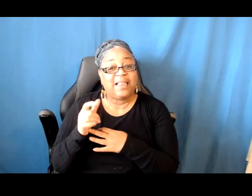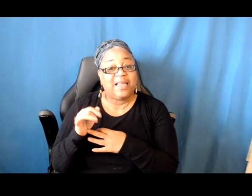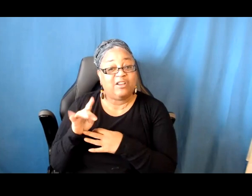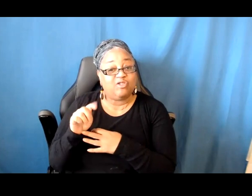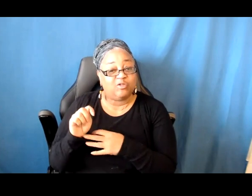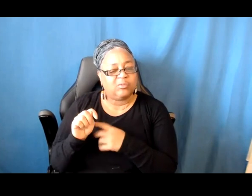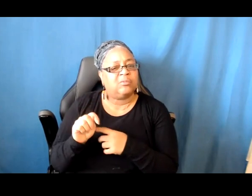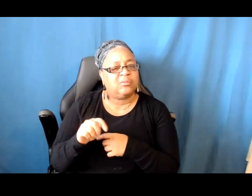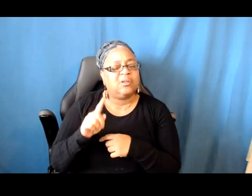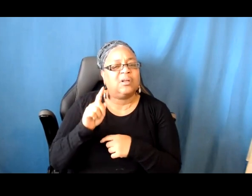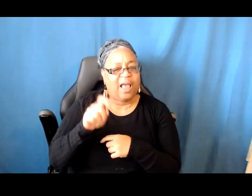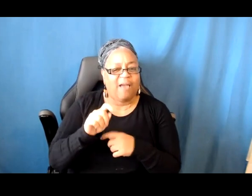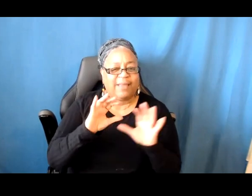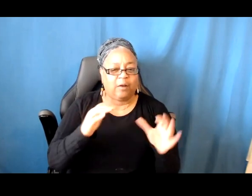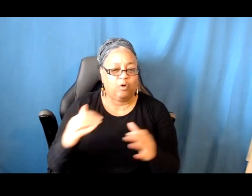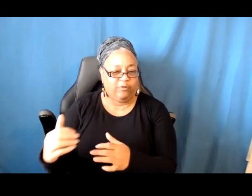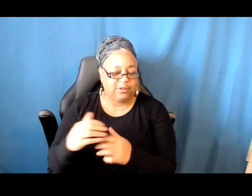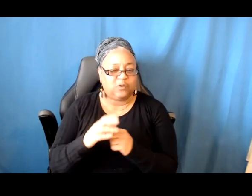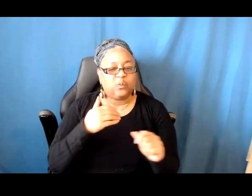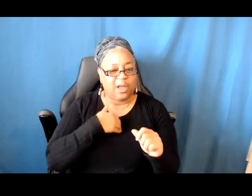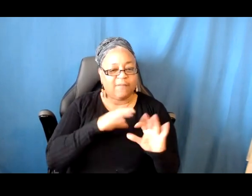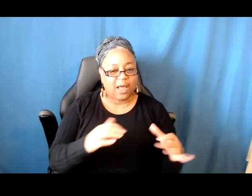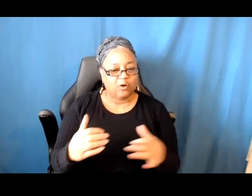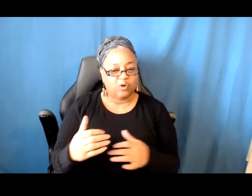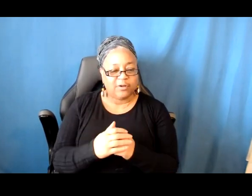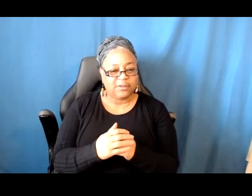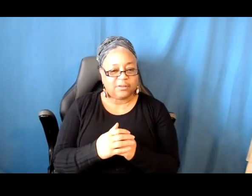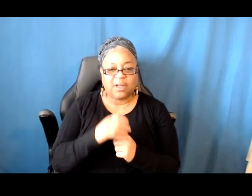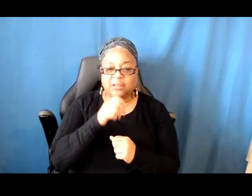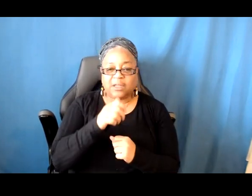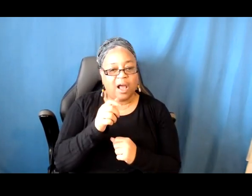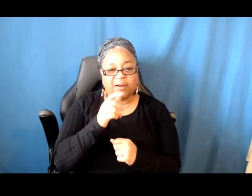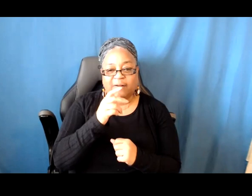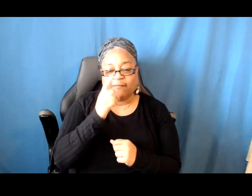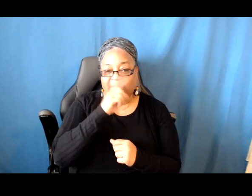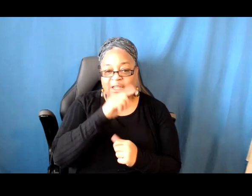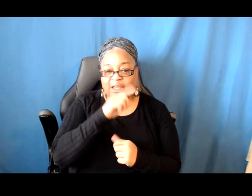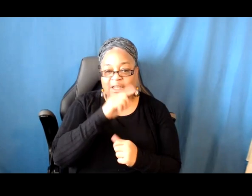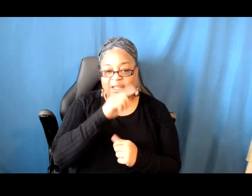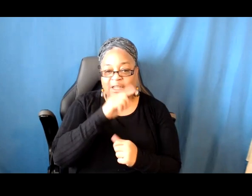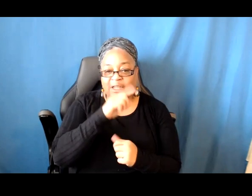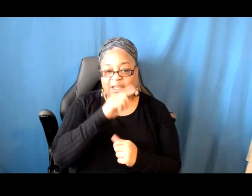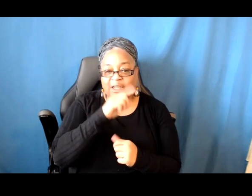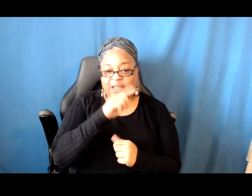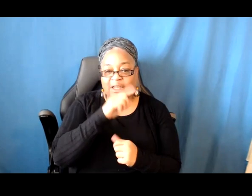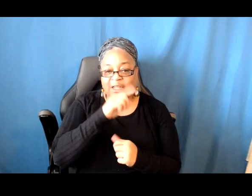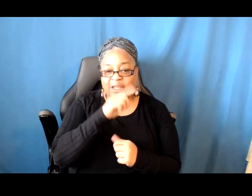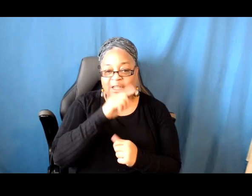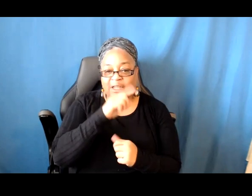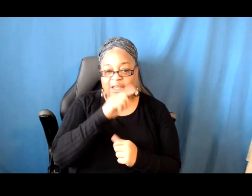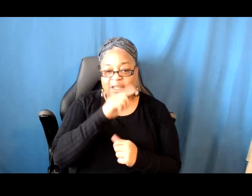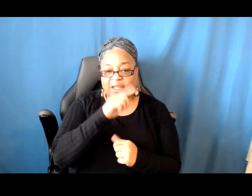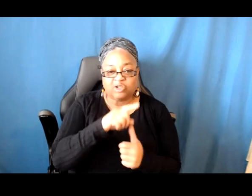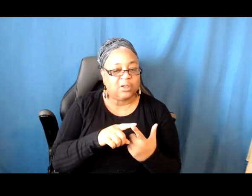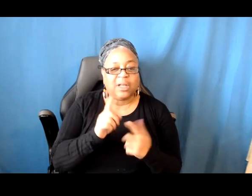subcategories within literature. We have categories that are nonfiction, experimental fiction, poetry,